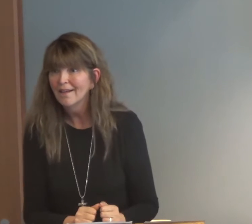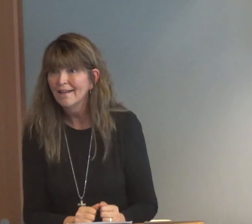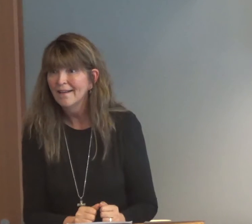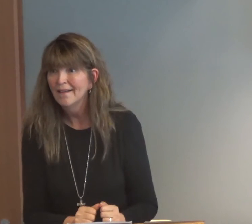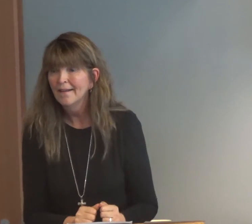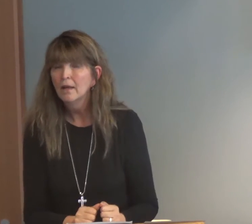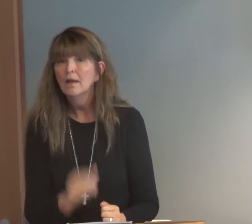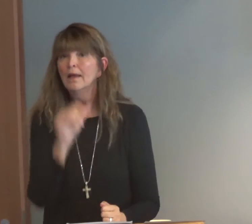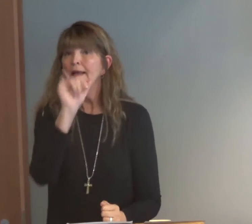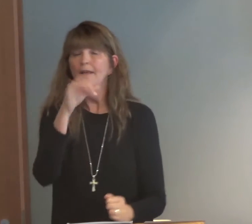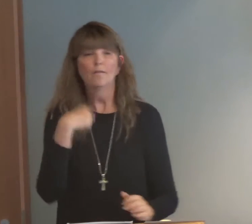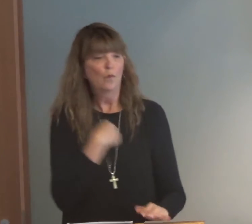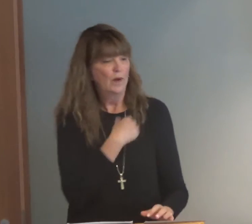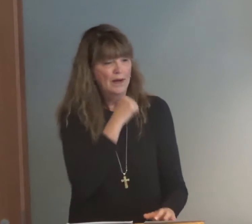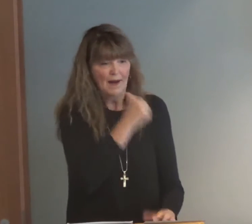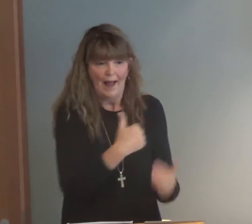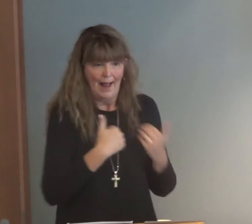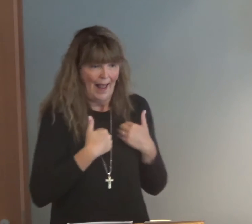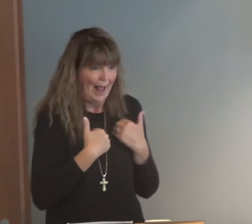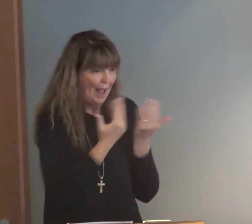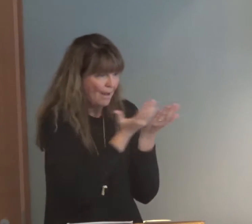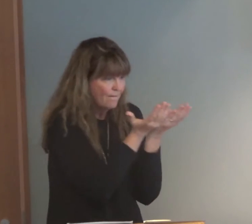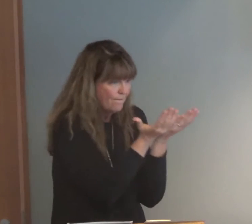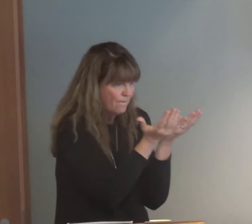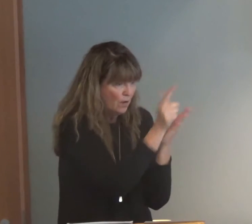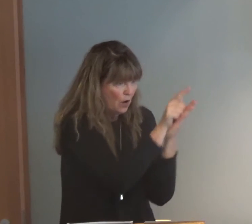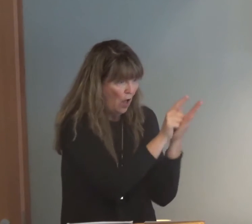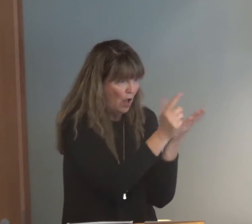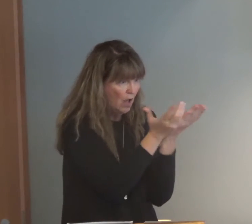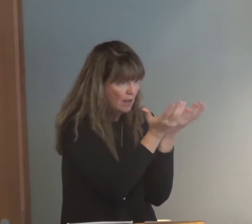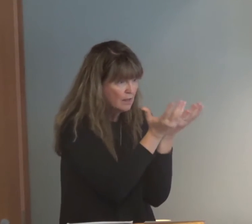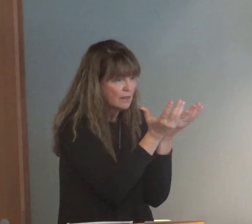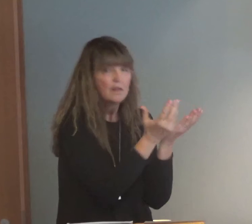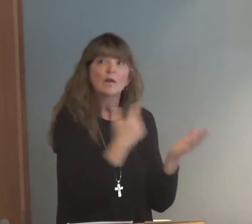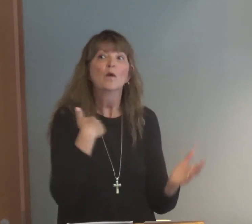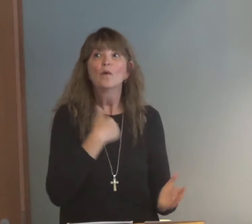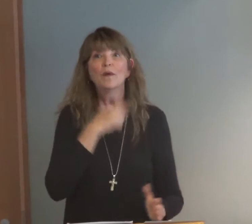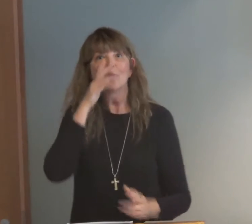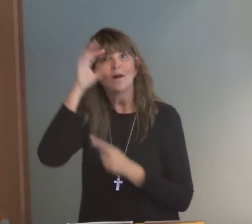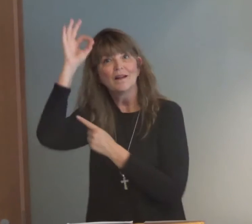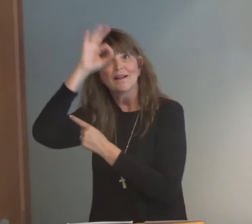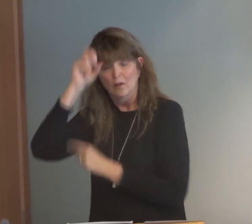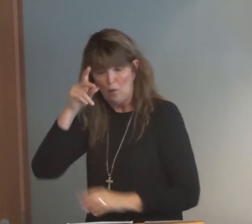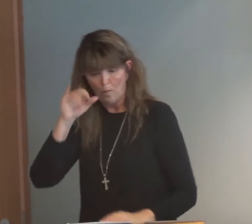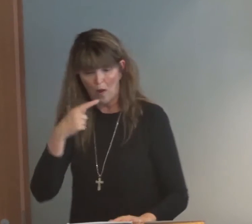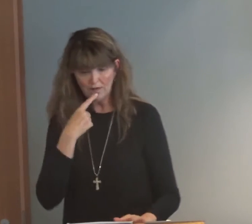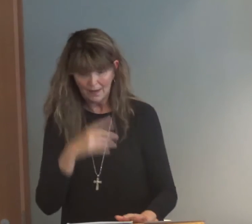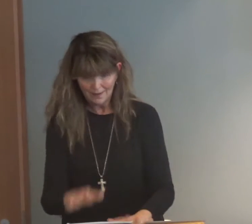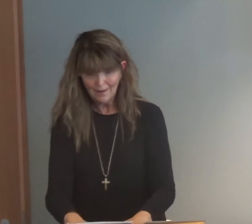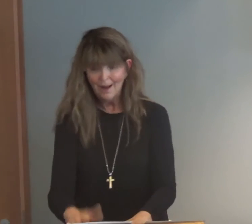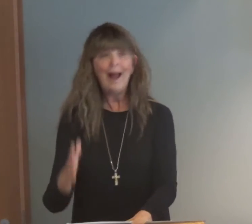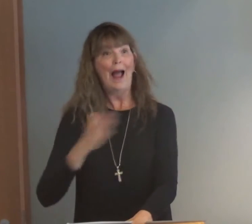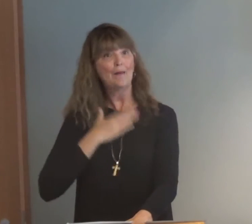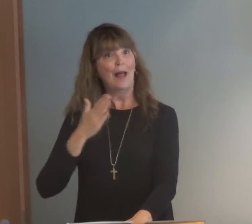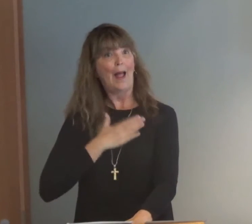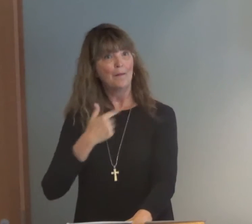that is equivalent to committing adultery. So if we did not have the laws, we would not know.